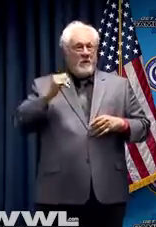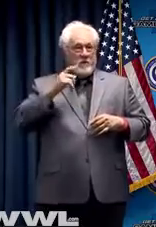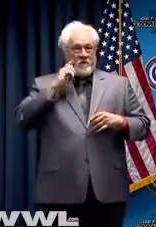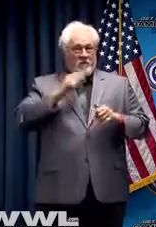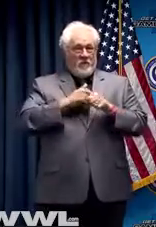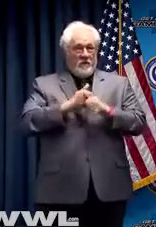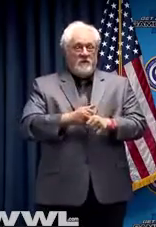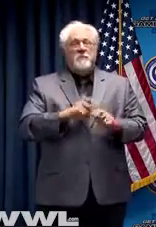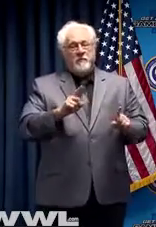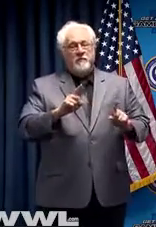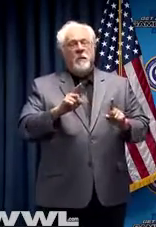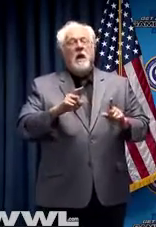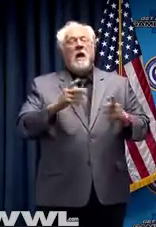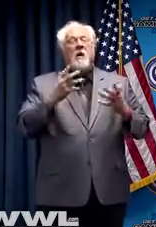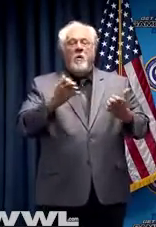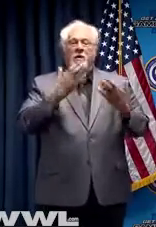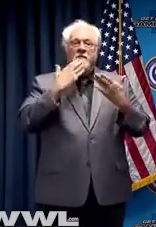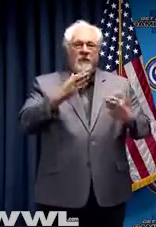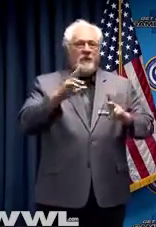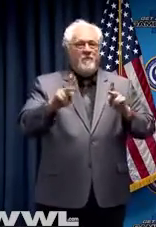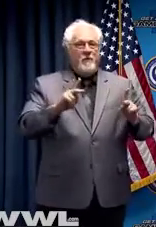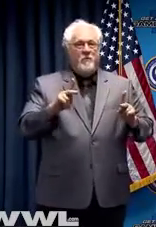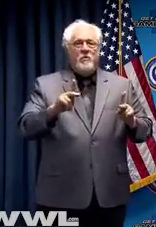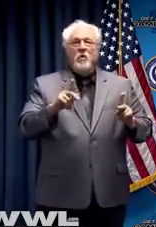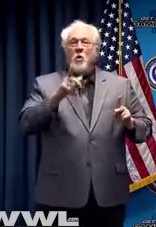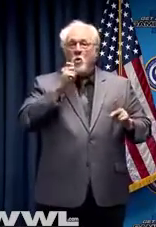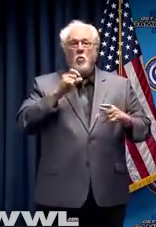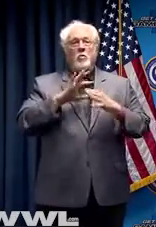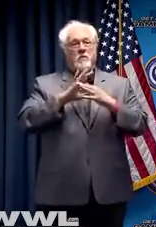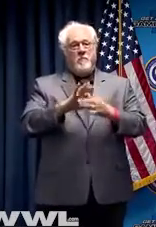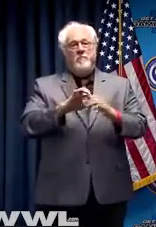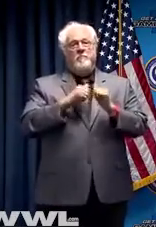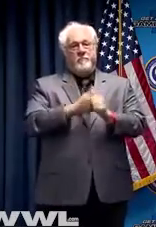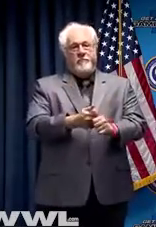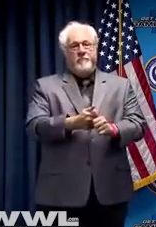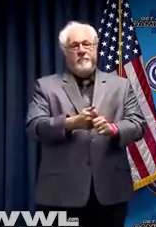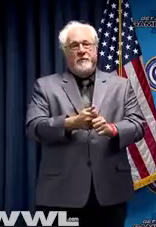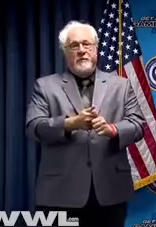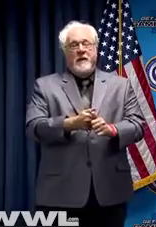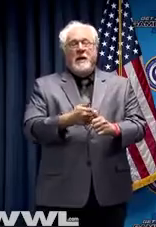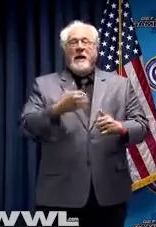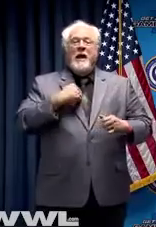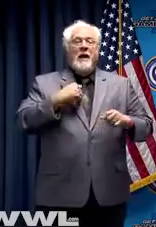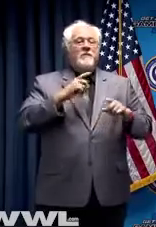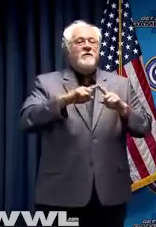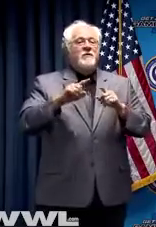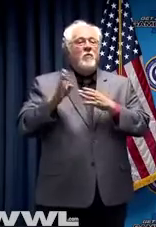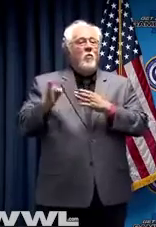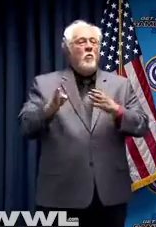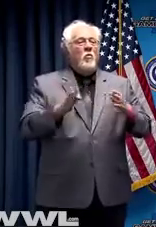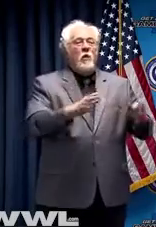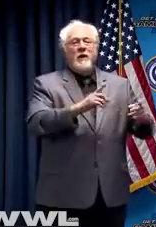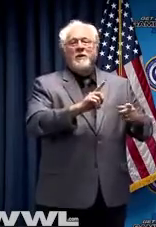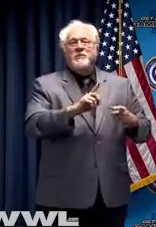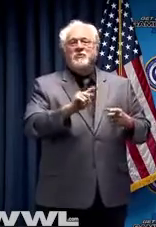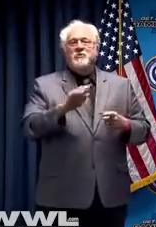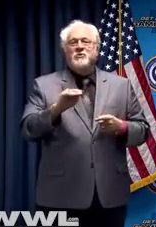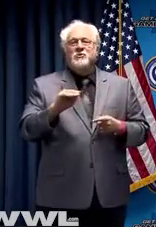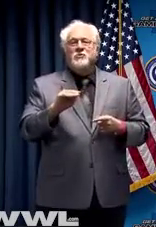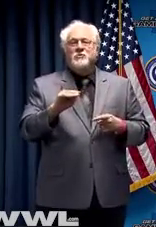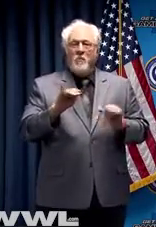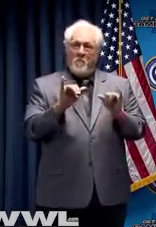compliance. And by the way, I still want to thank those people who are complying. And you have different ways to kind of